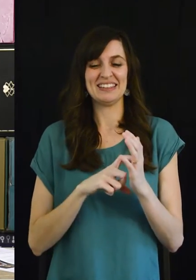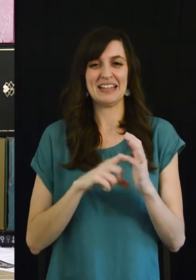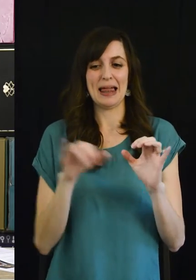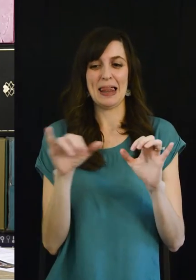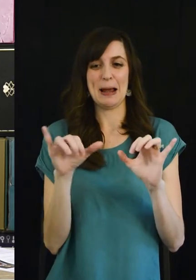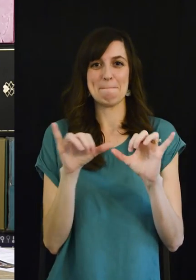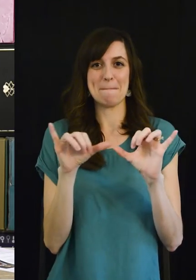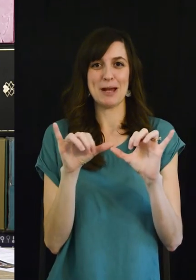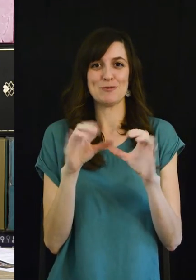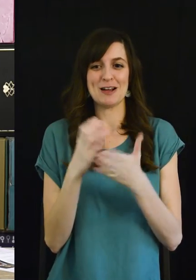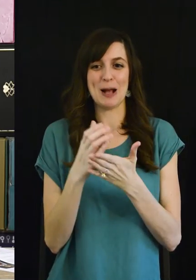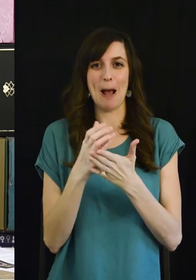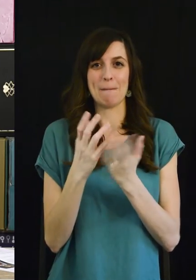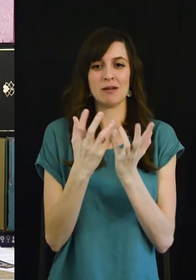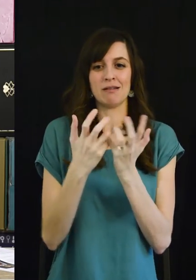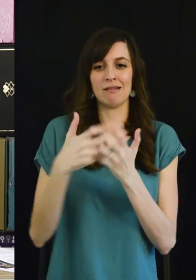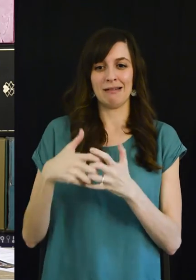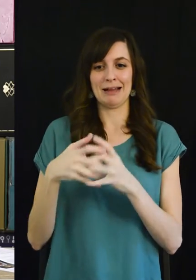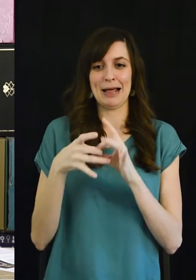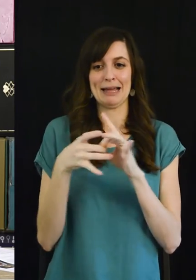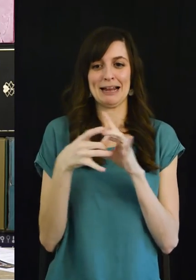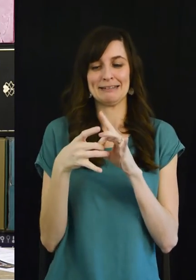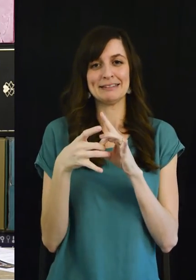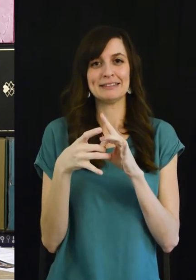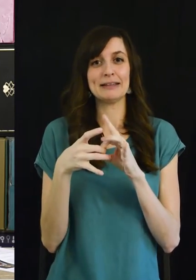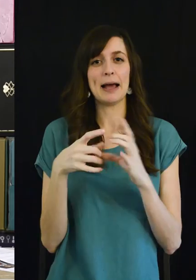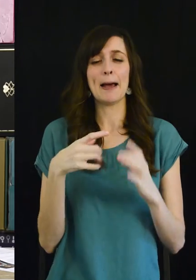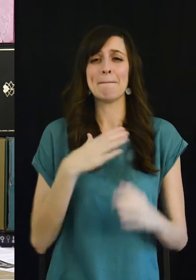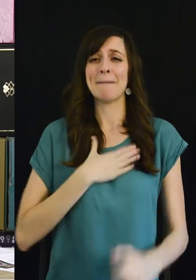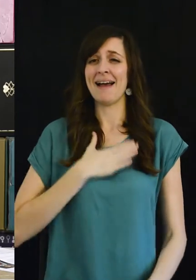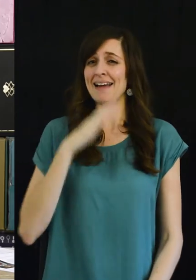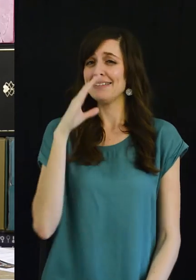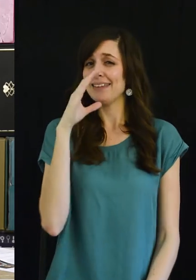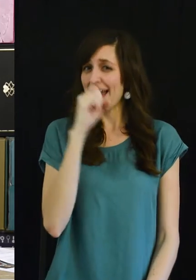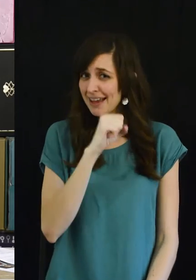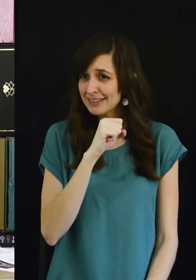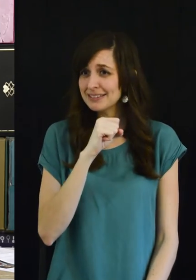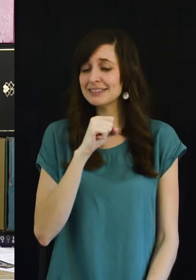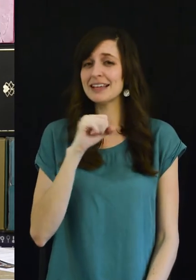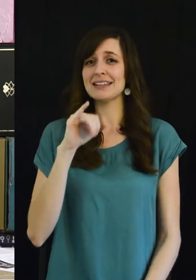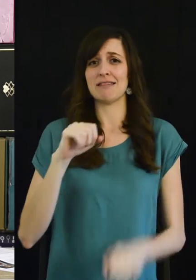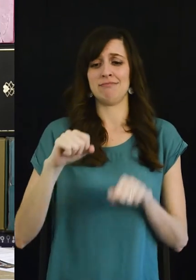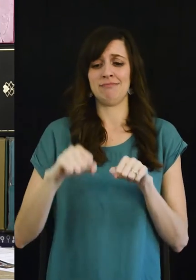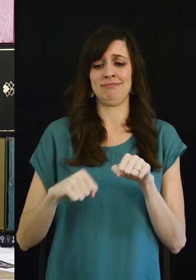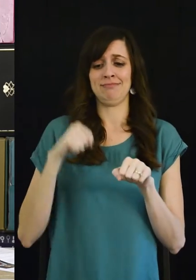hooked together like measuring cups would be I'm guessing this is your stand